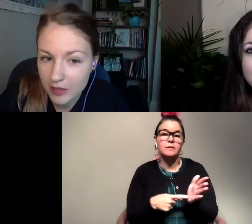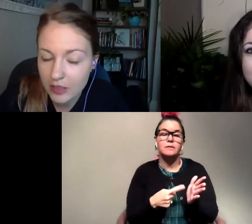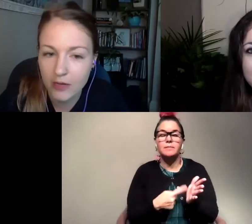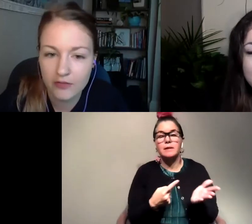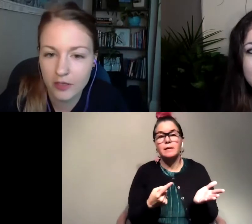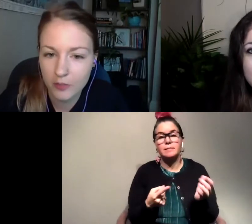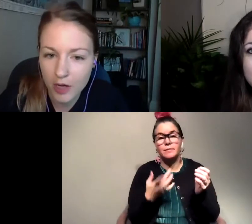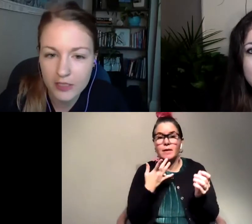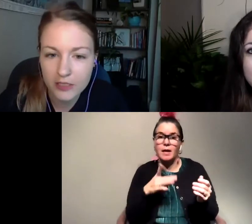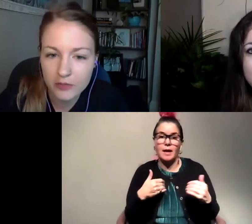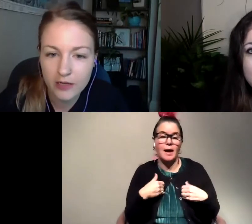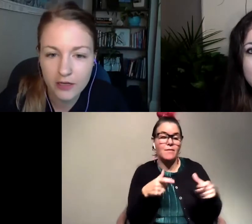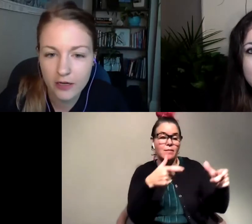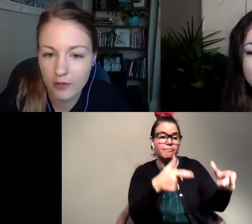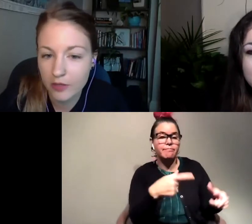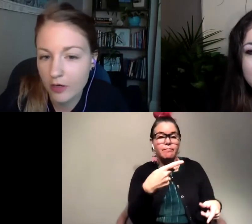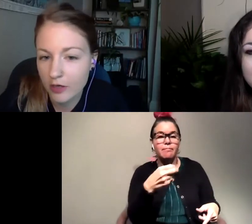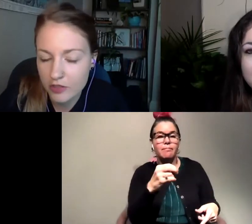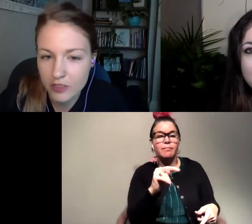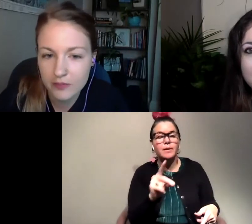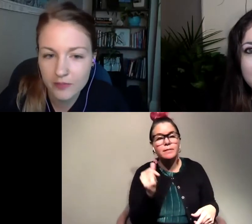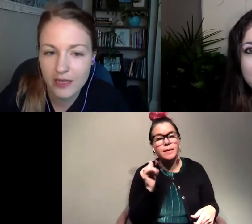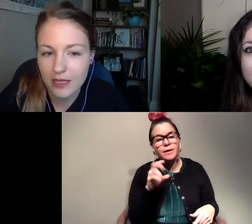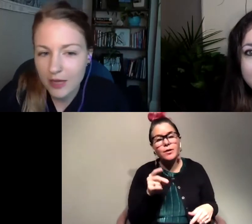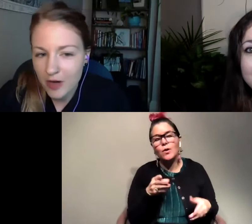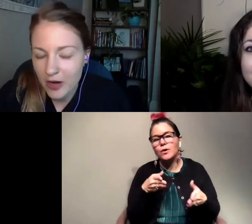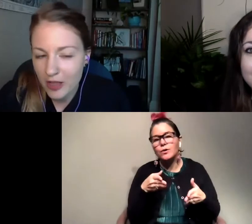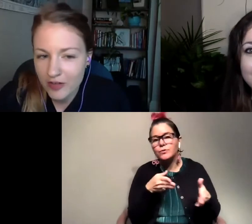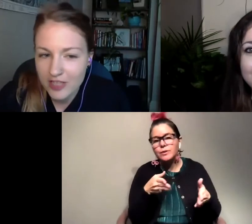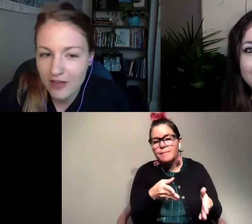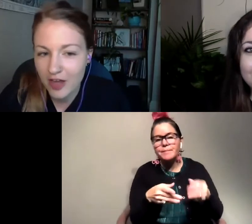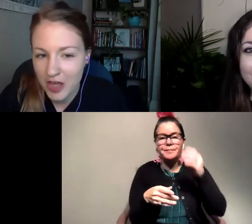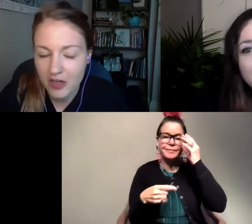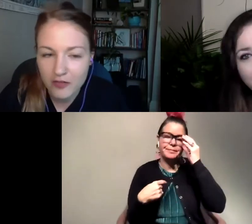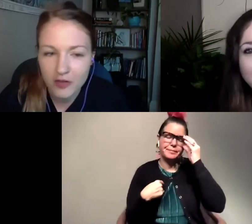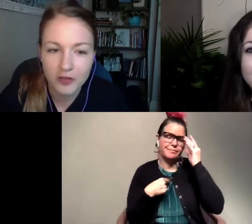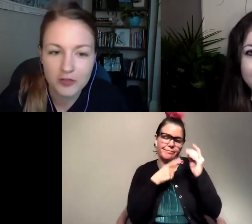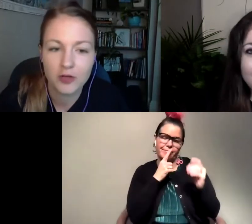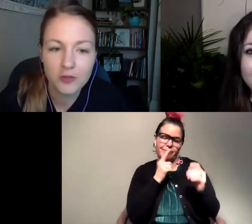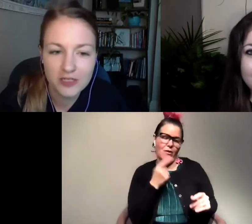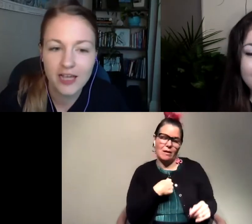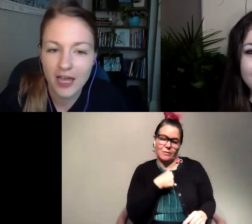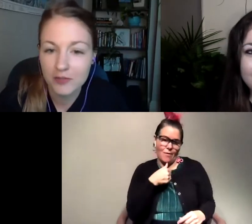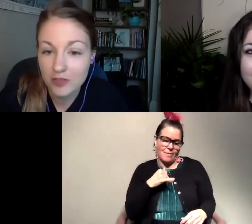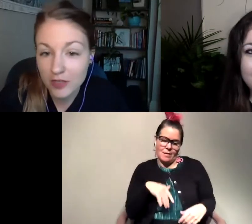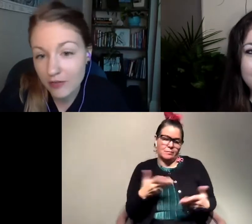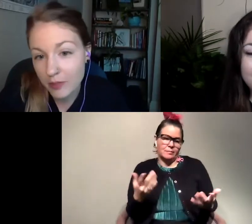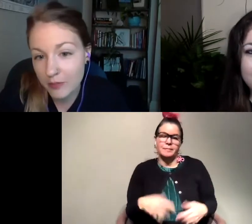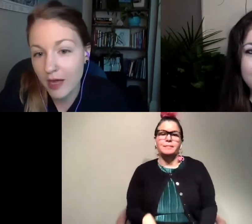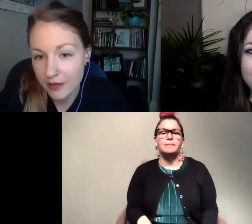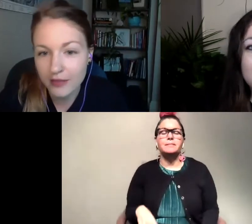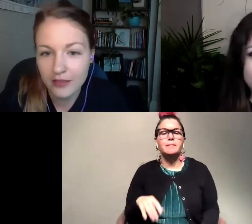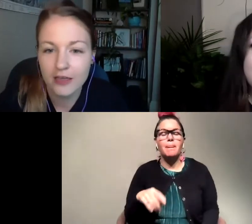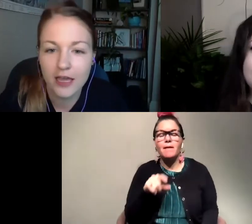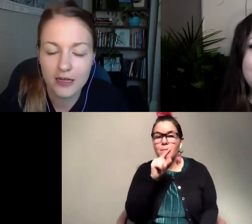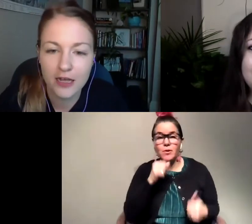lucky and you have a little pond in your backyard or you're on a stream but not all of us have that I definitely don't so you can have a bird